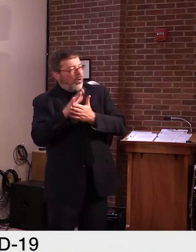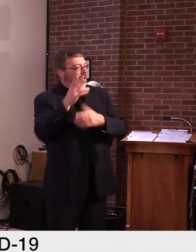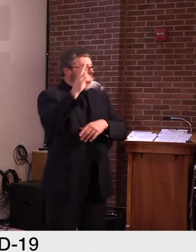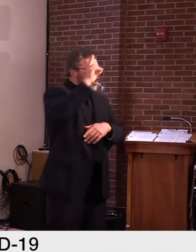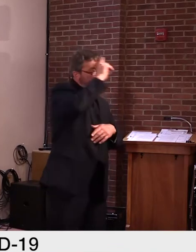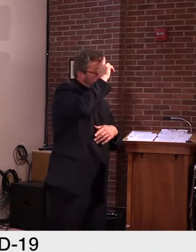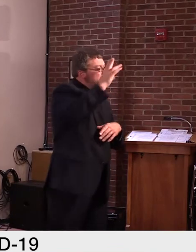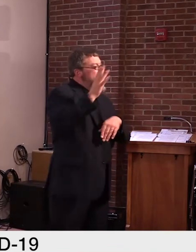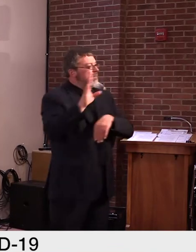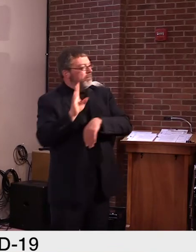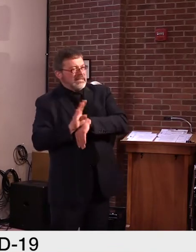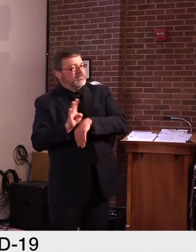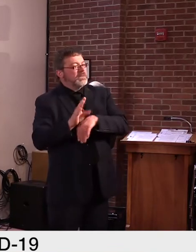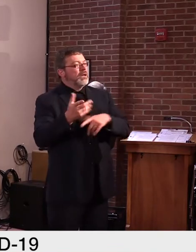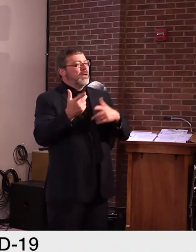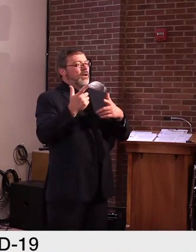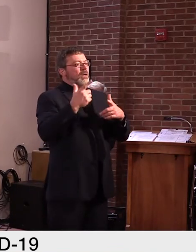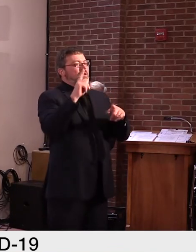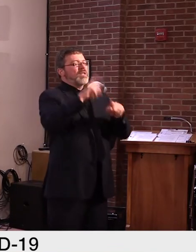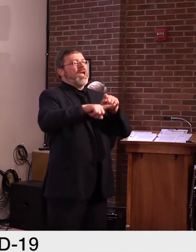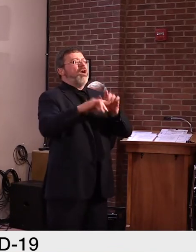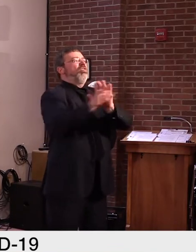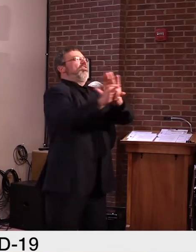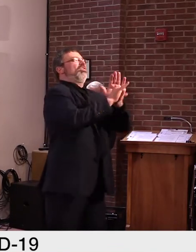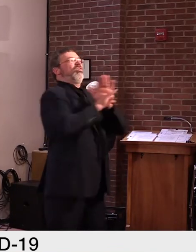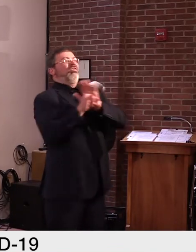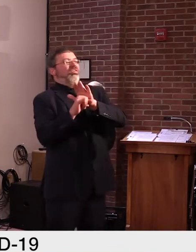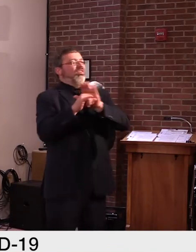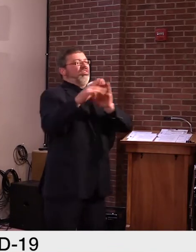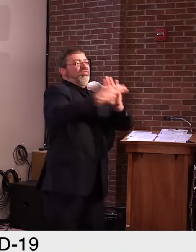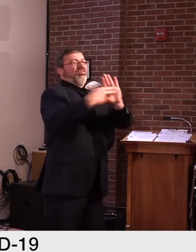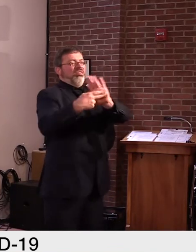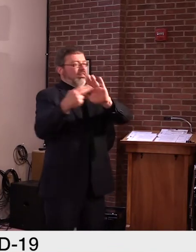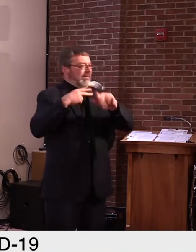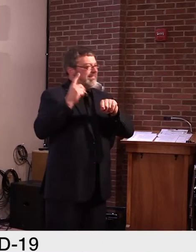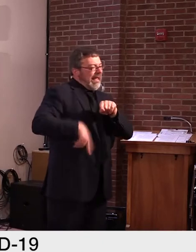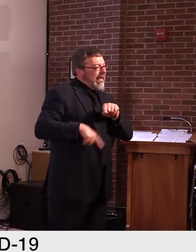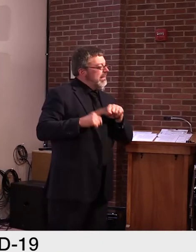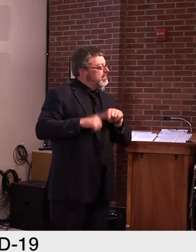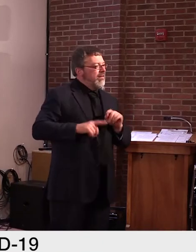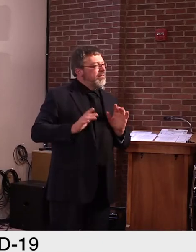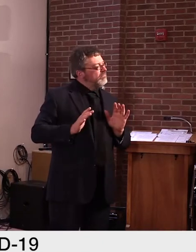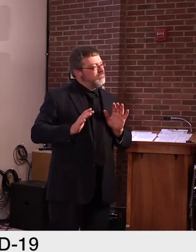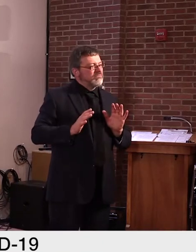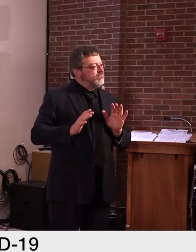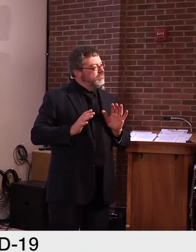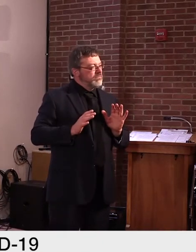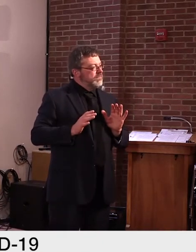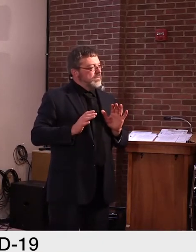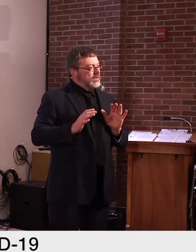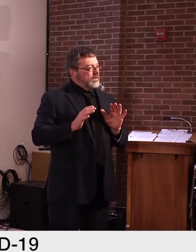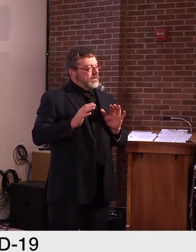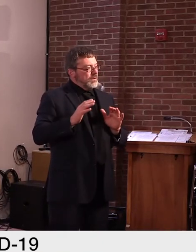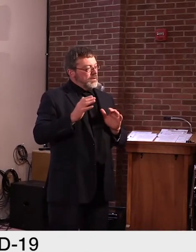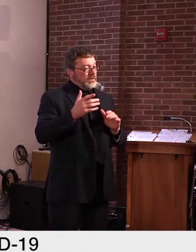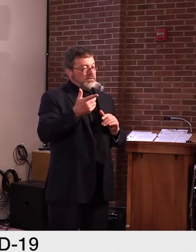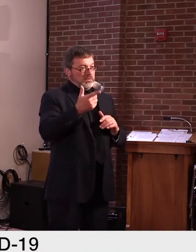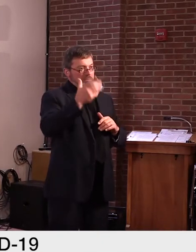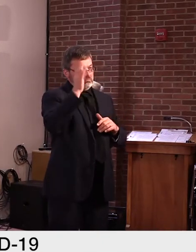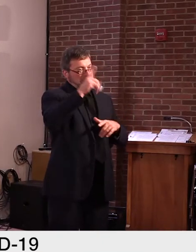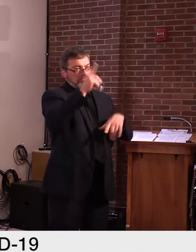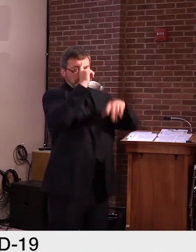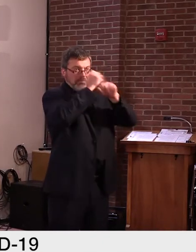you know, black star, uh, and can't be gold star again. Um, it's just an unfortunate